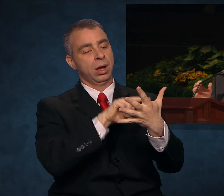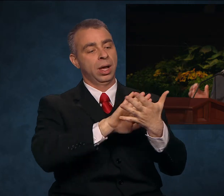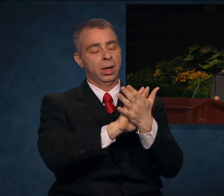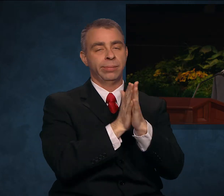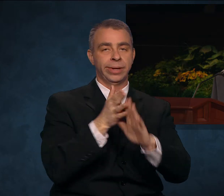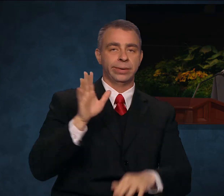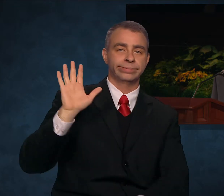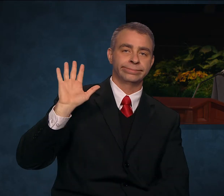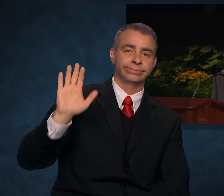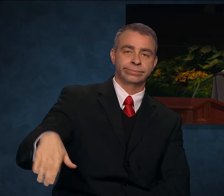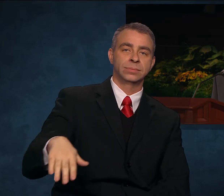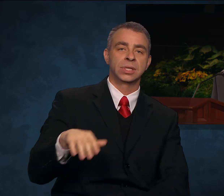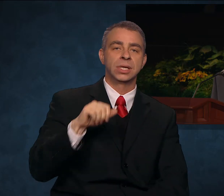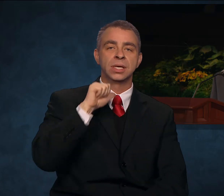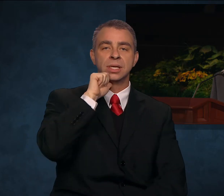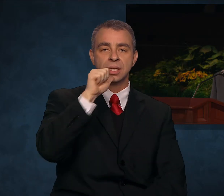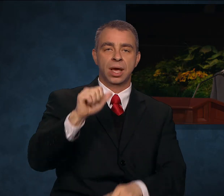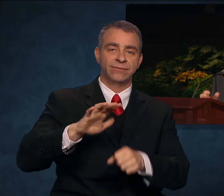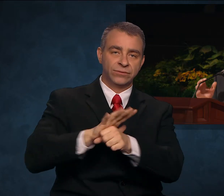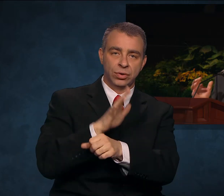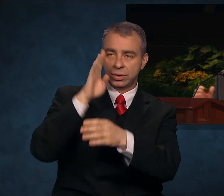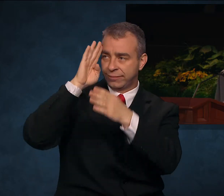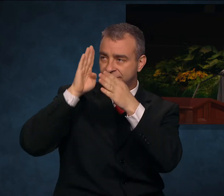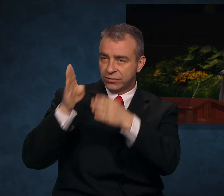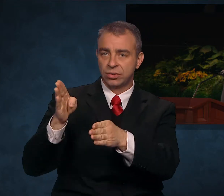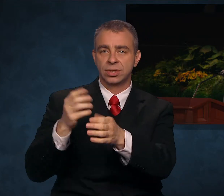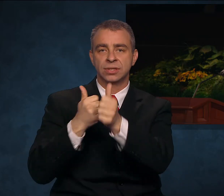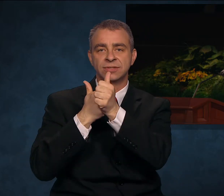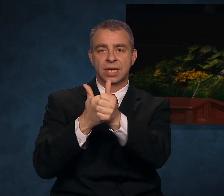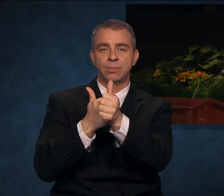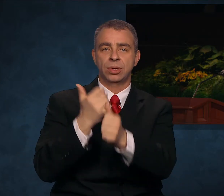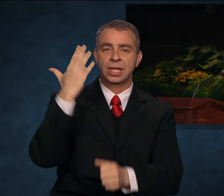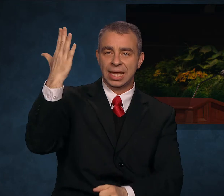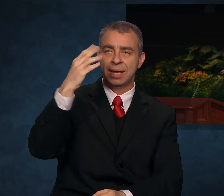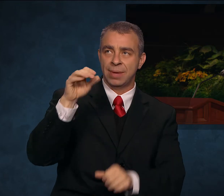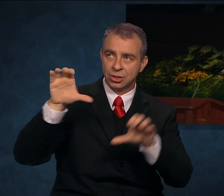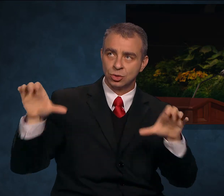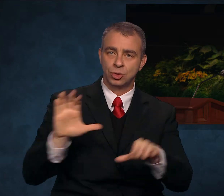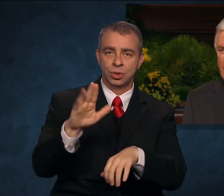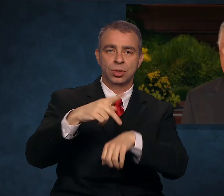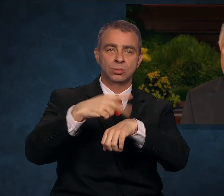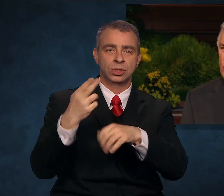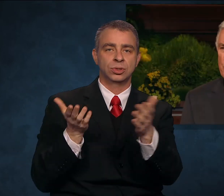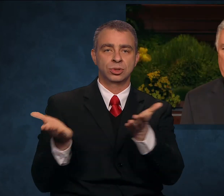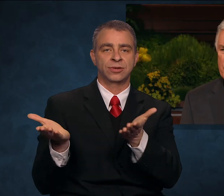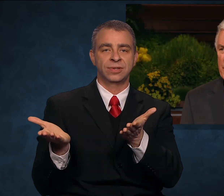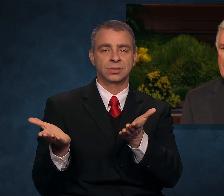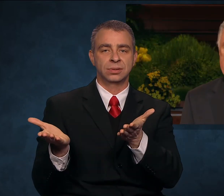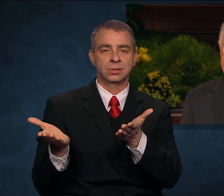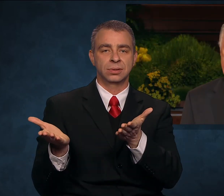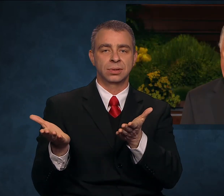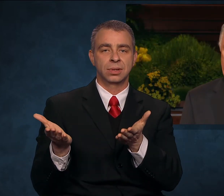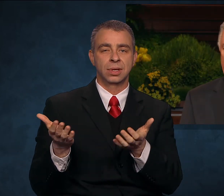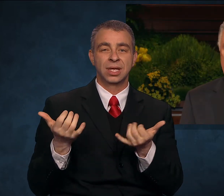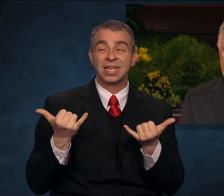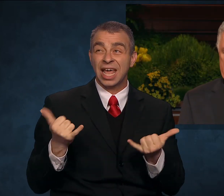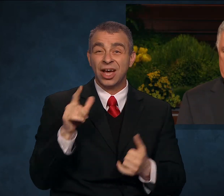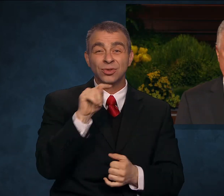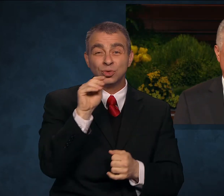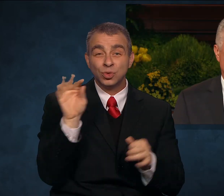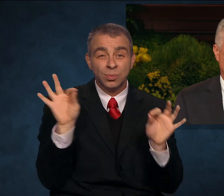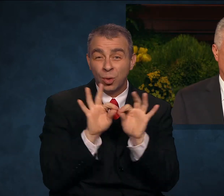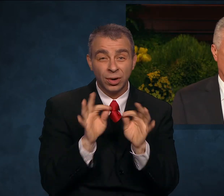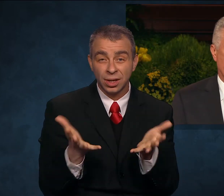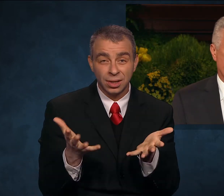from blessed discipleship and ennobling priesthood service. There is too much at stake for